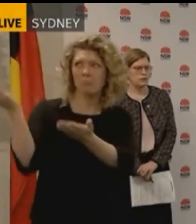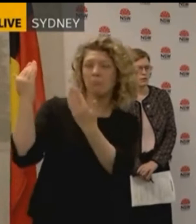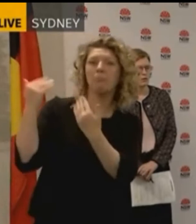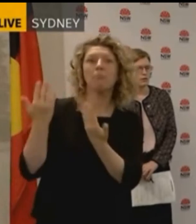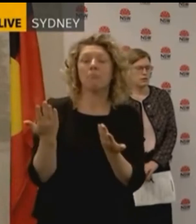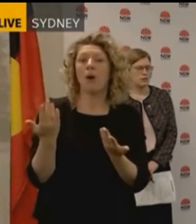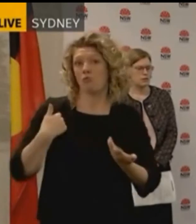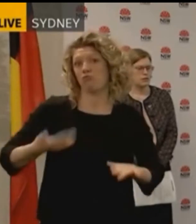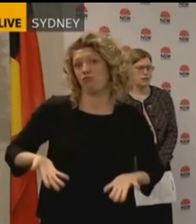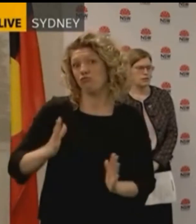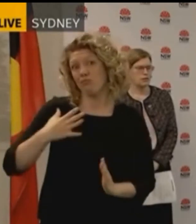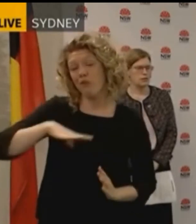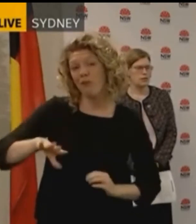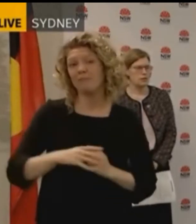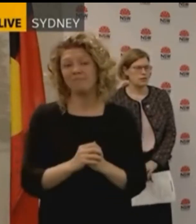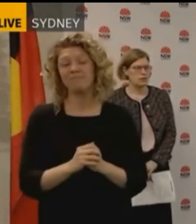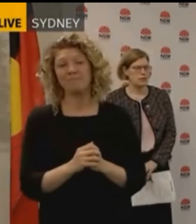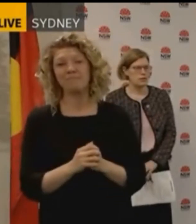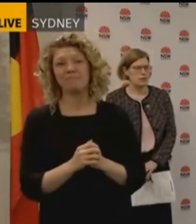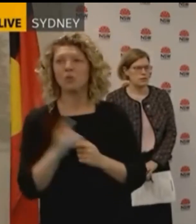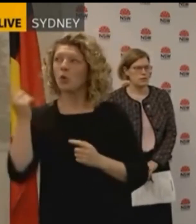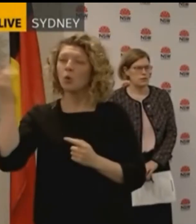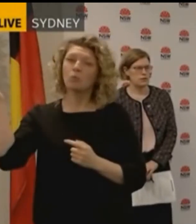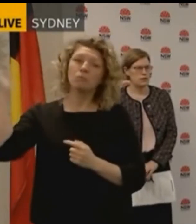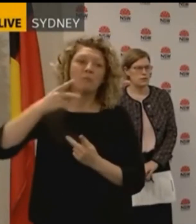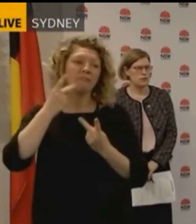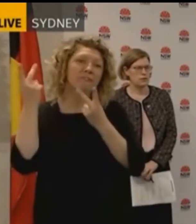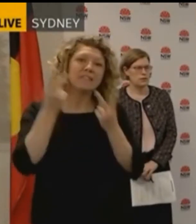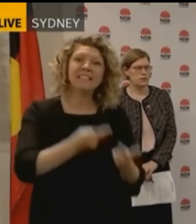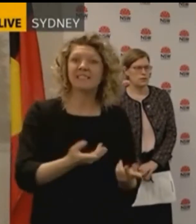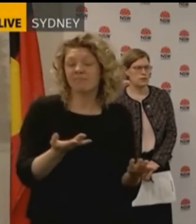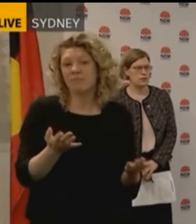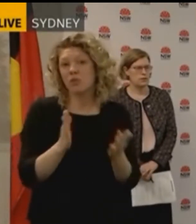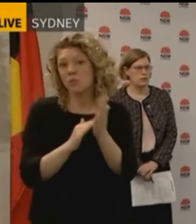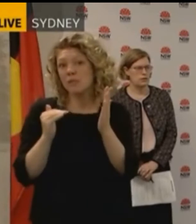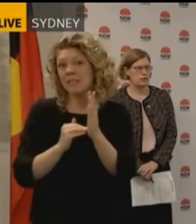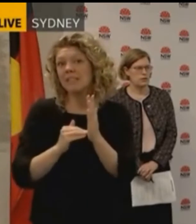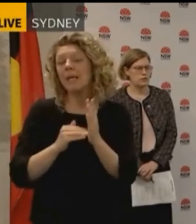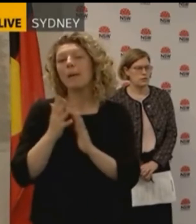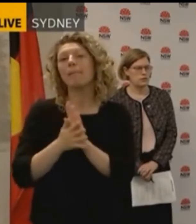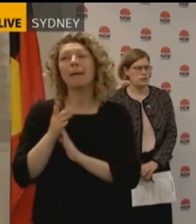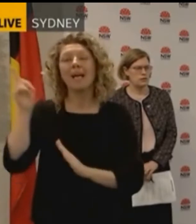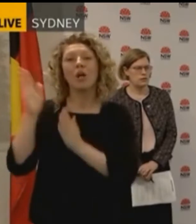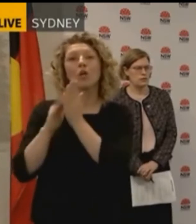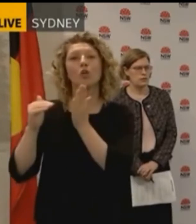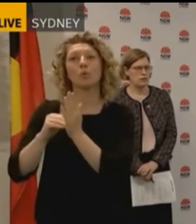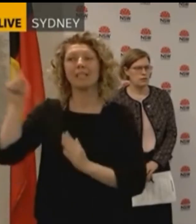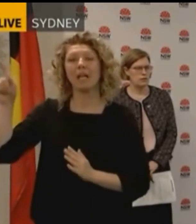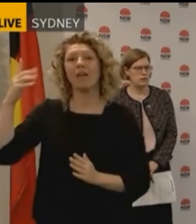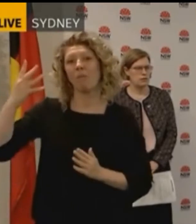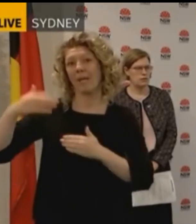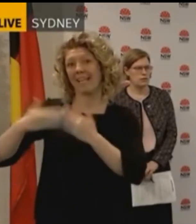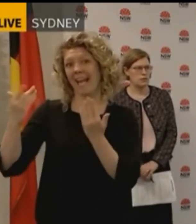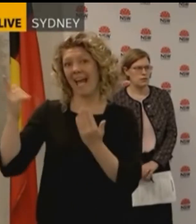New Zealand Government, people coming in, tourists coming in or visitors from New Zealand will have to have been in New Zealand for at least 14